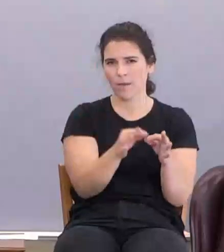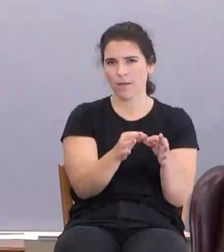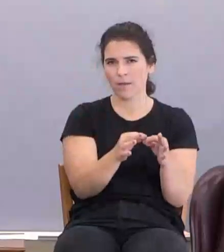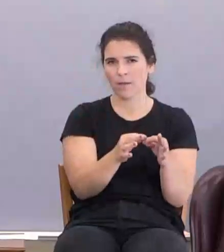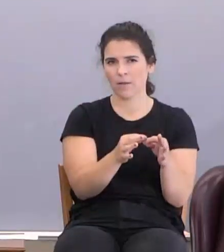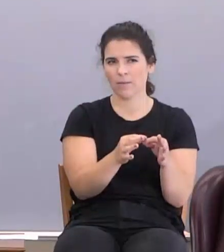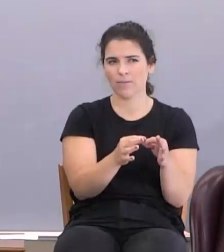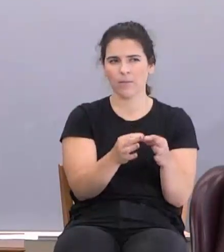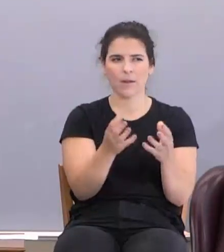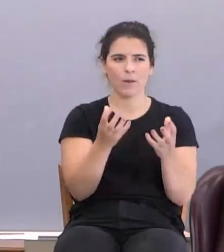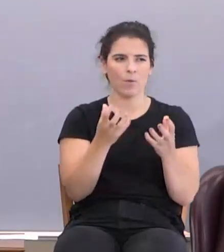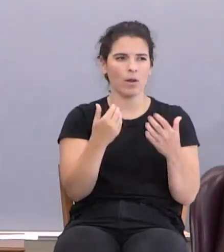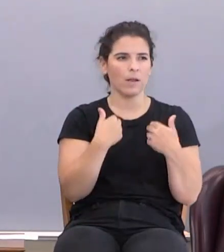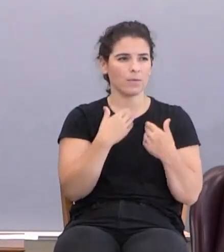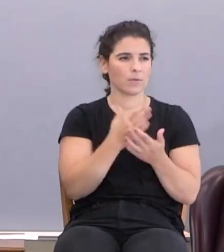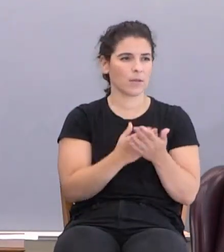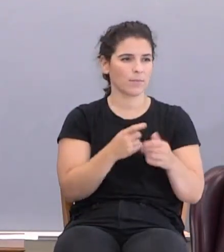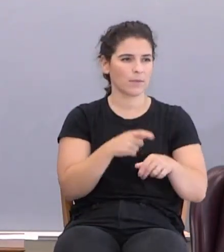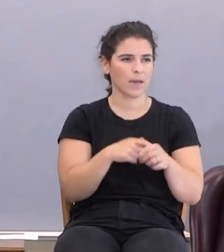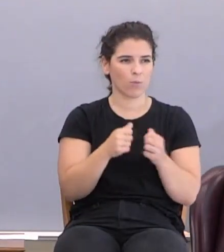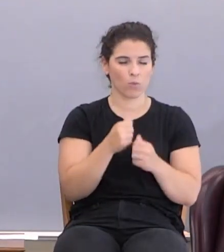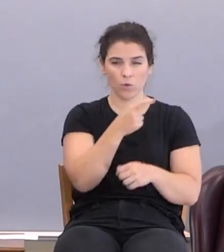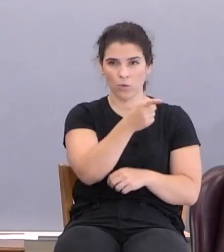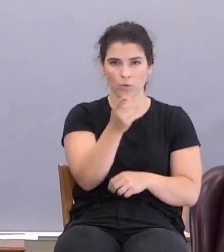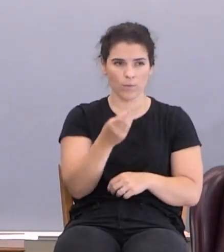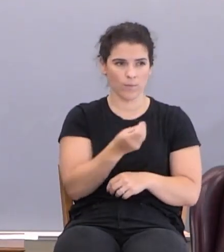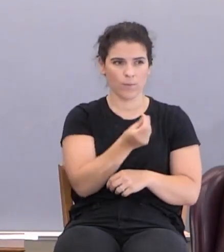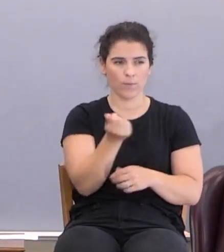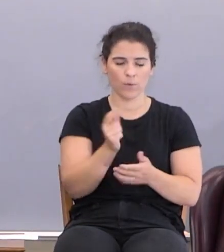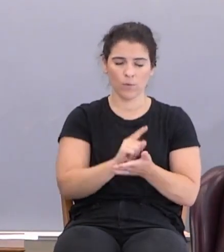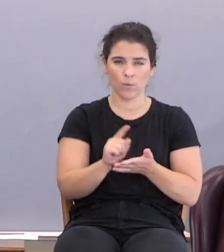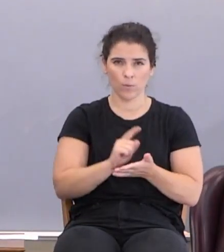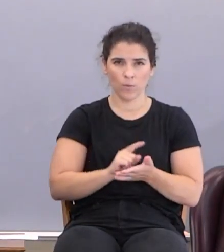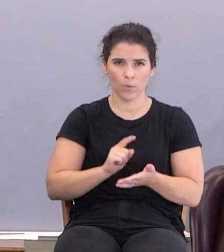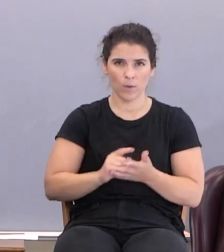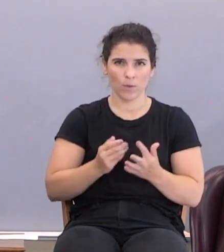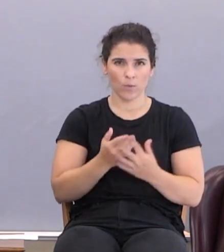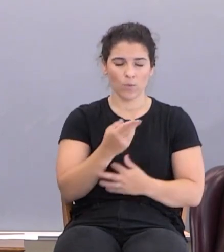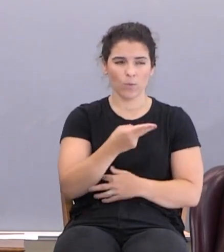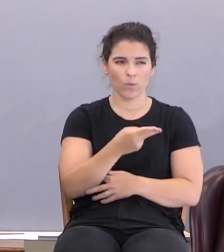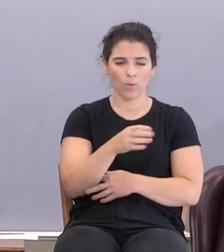I just want to spend some time with you for a few weeks looking through Hebrews chapter 11.